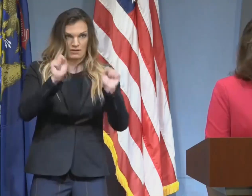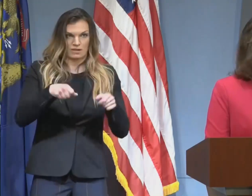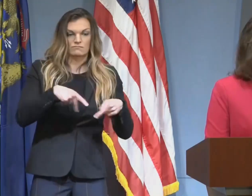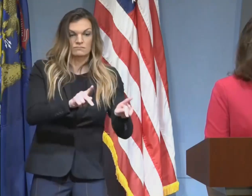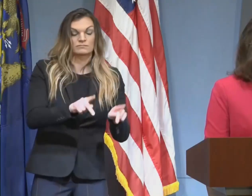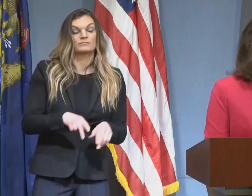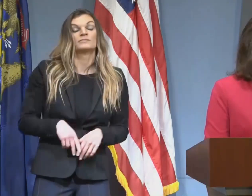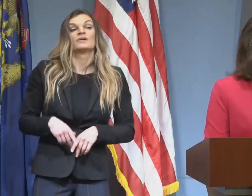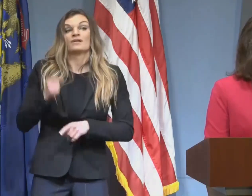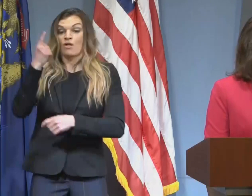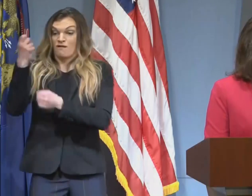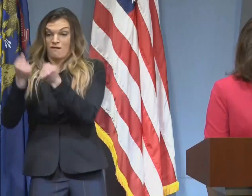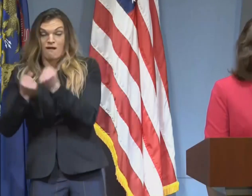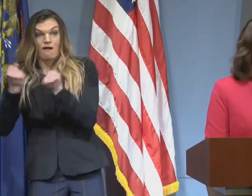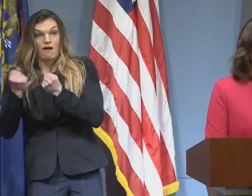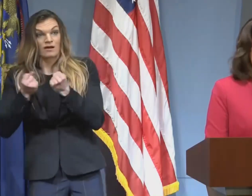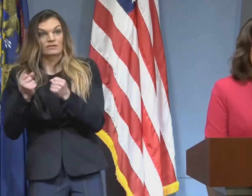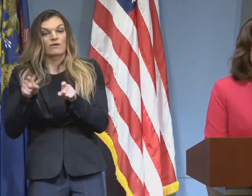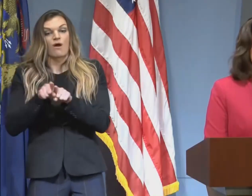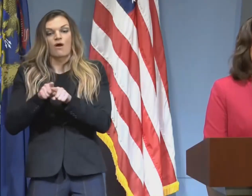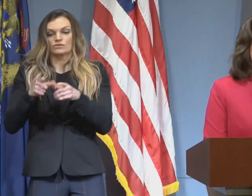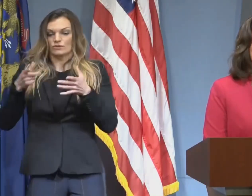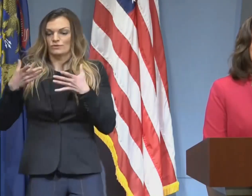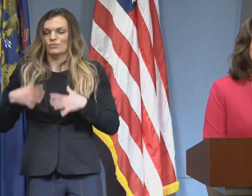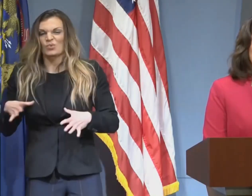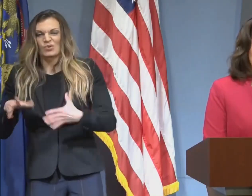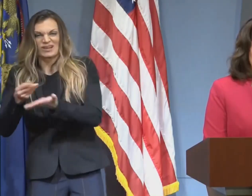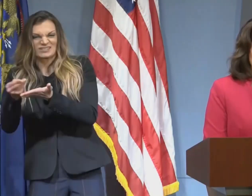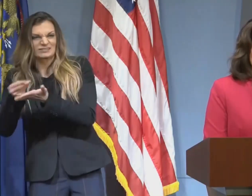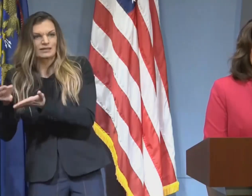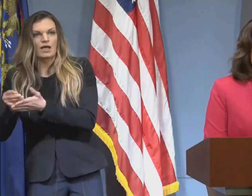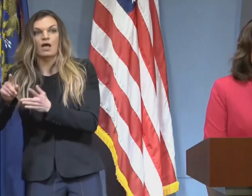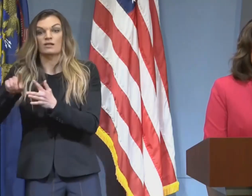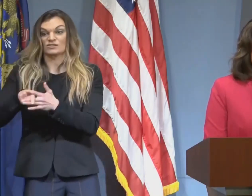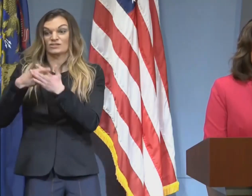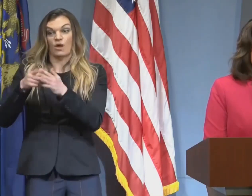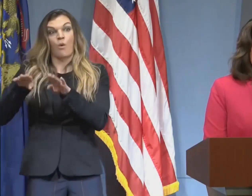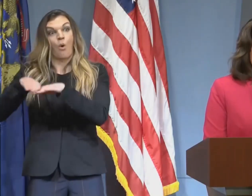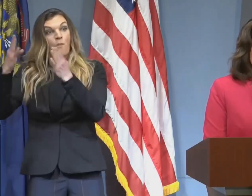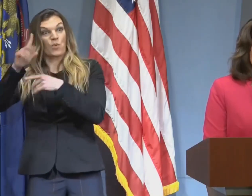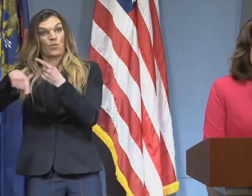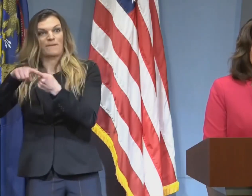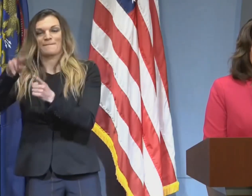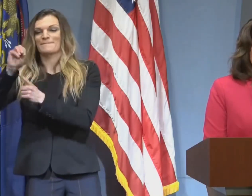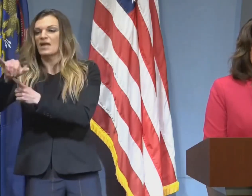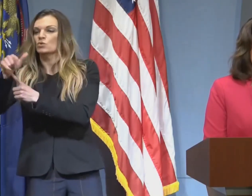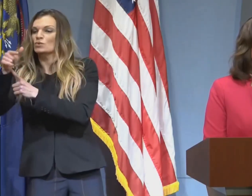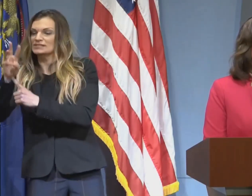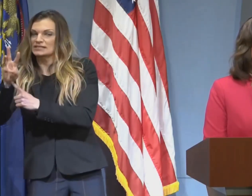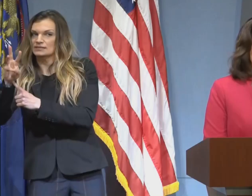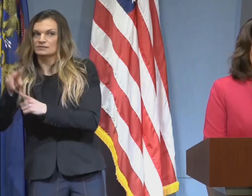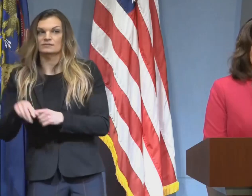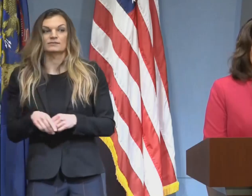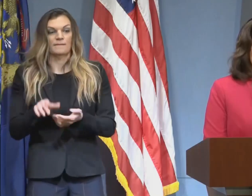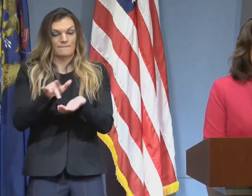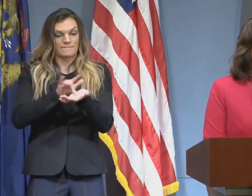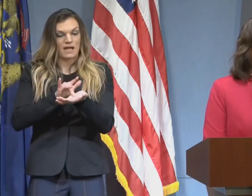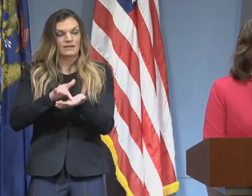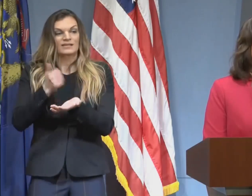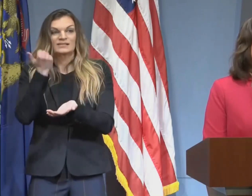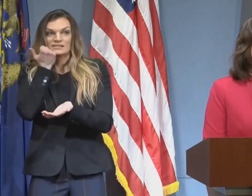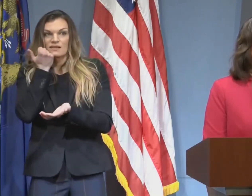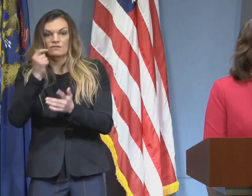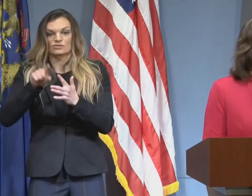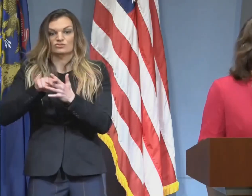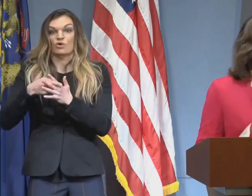showrooms by appointment and retail by appointment begins May 26th. And medical and dental and veterinary services begin